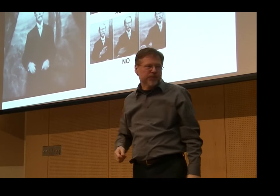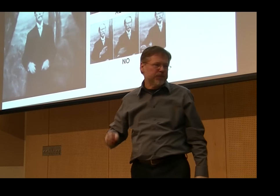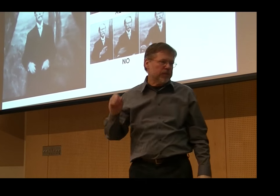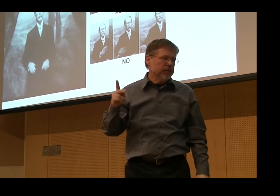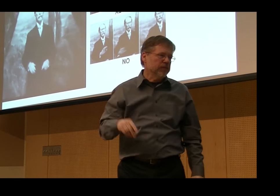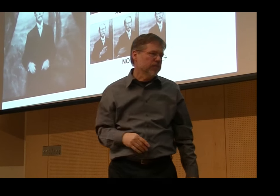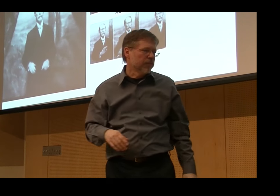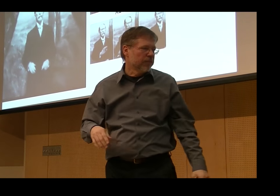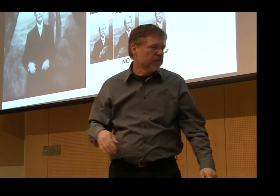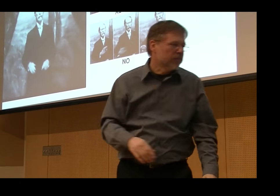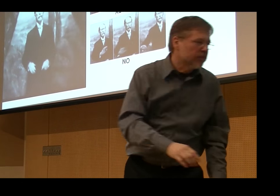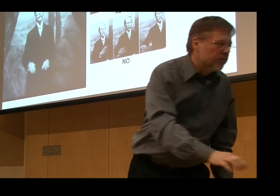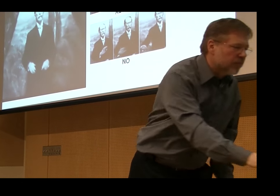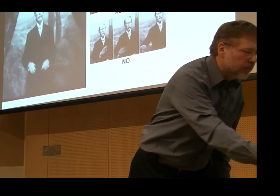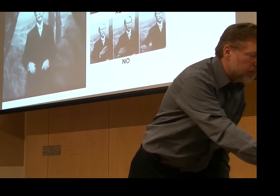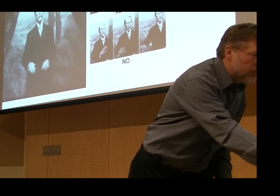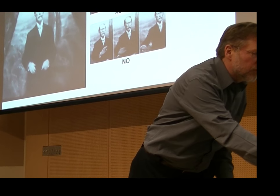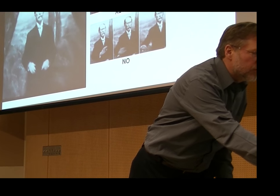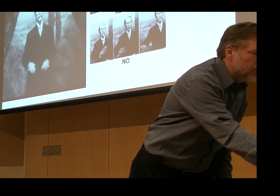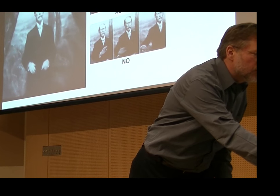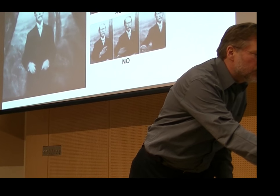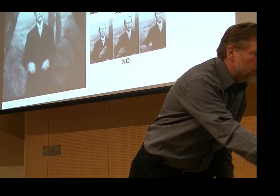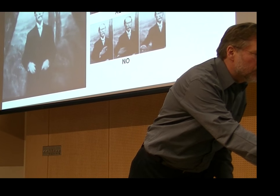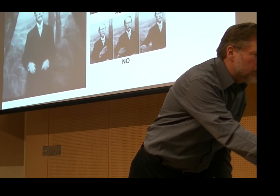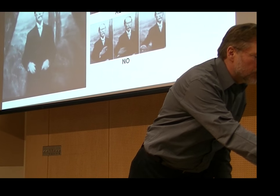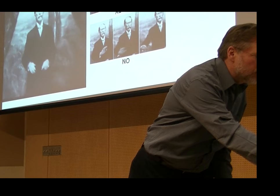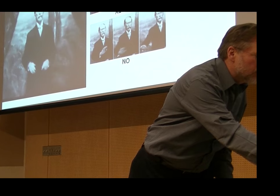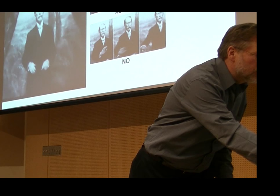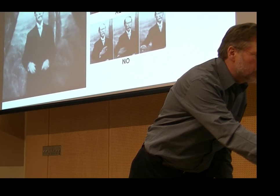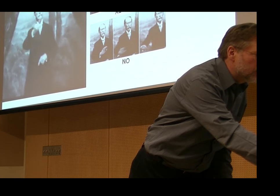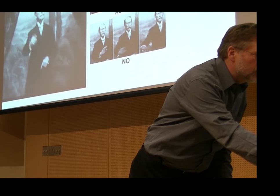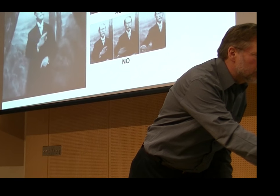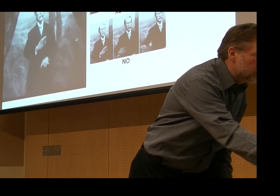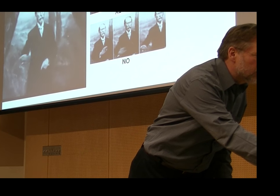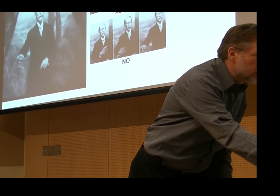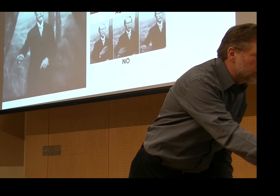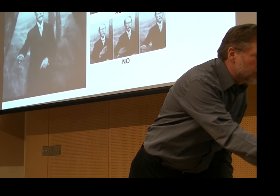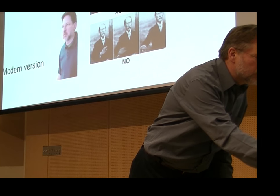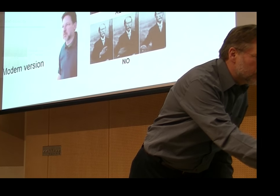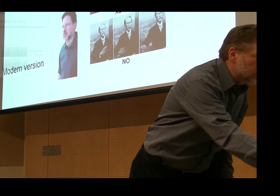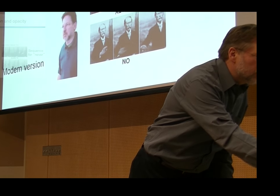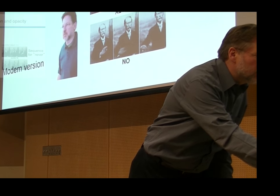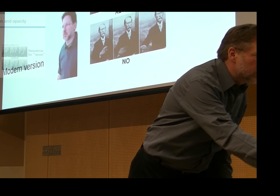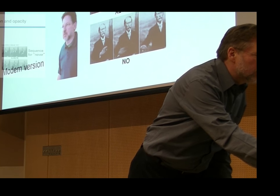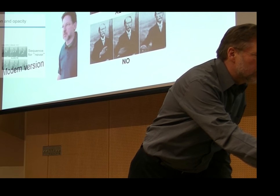find this type of evidence without establishing the database and looking at it in different ways.